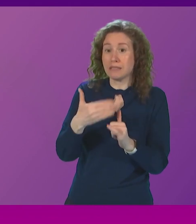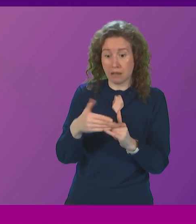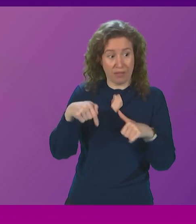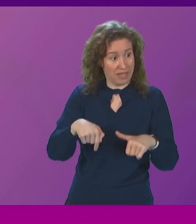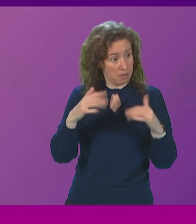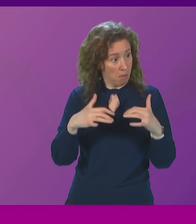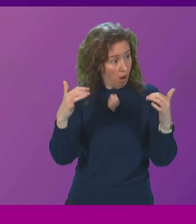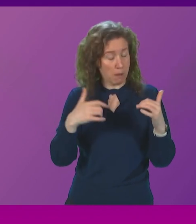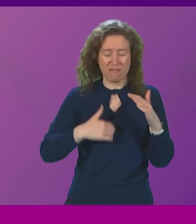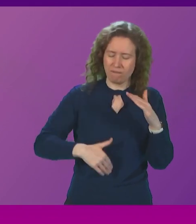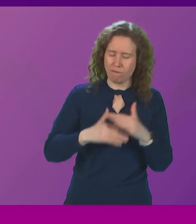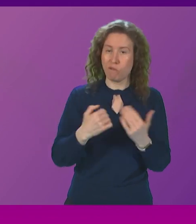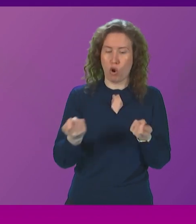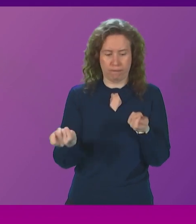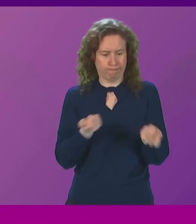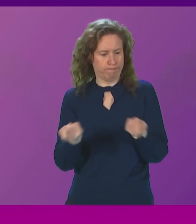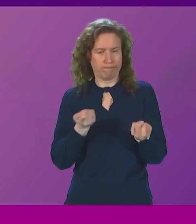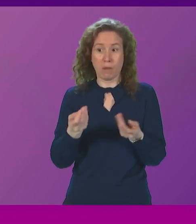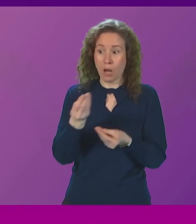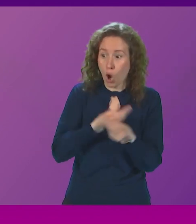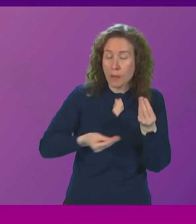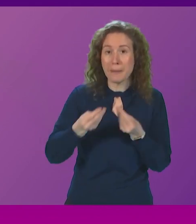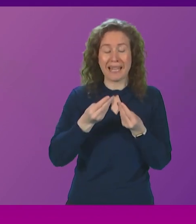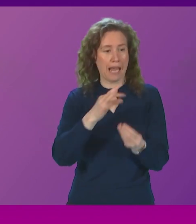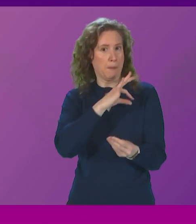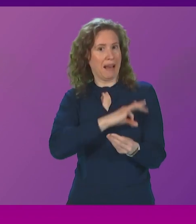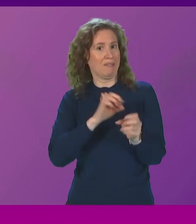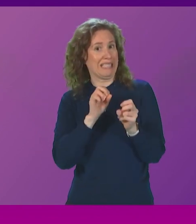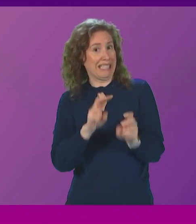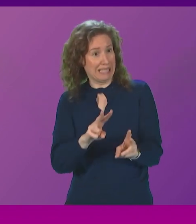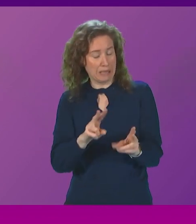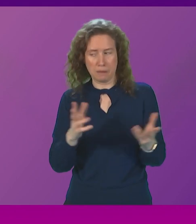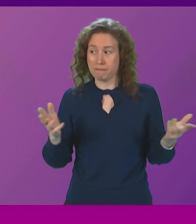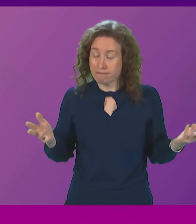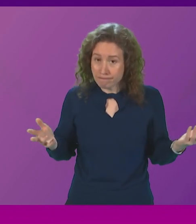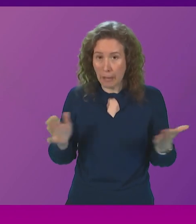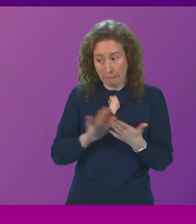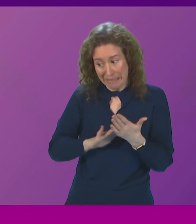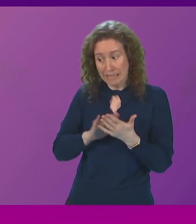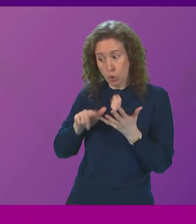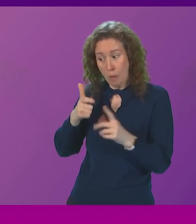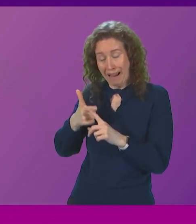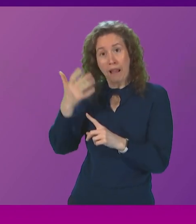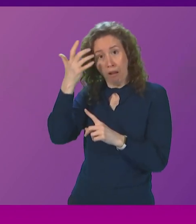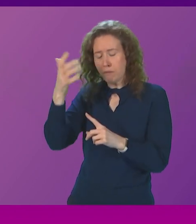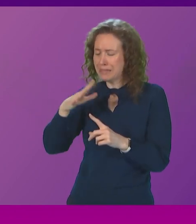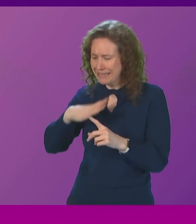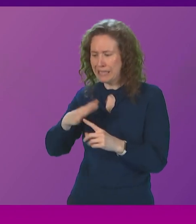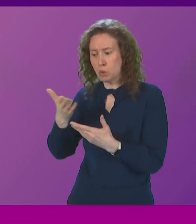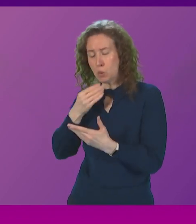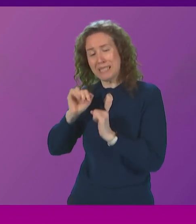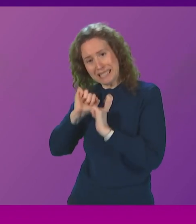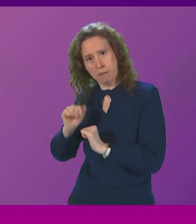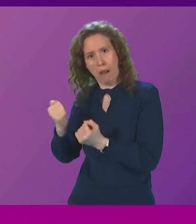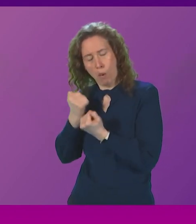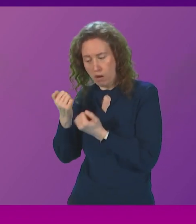full powers over the economy and social security the UK government must step up to the plate and use its powers to